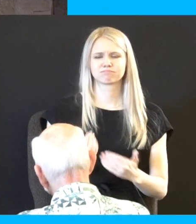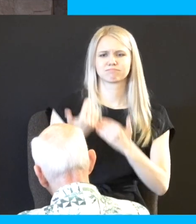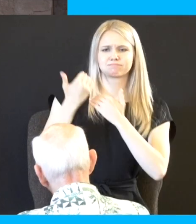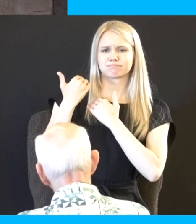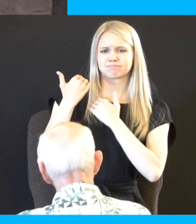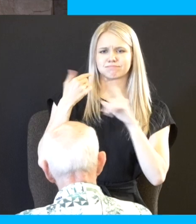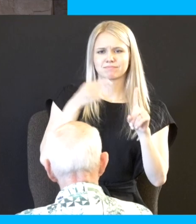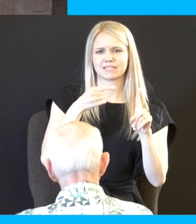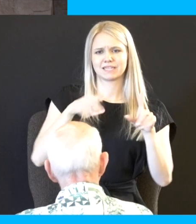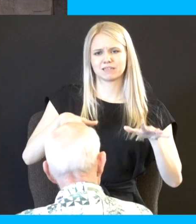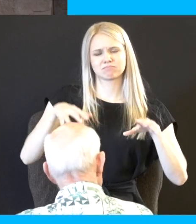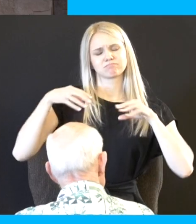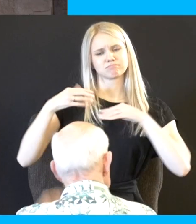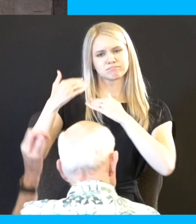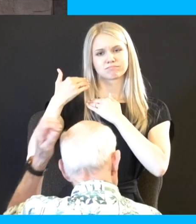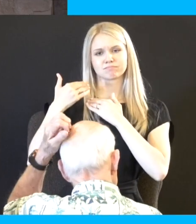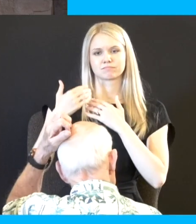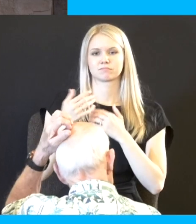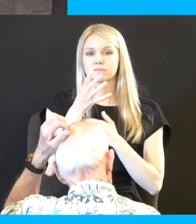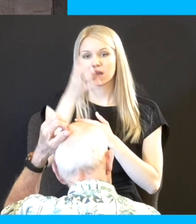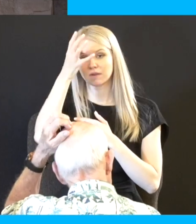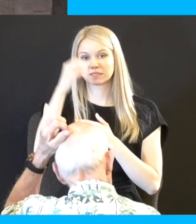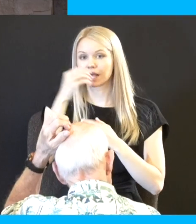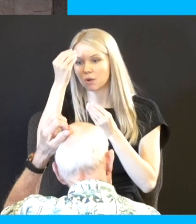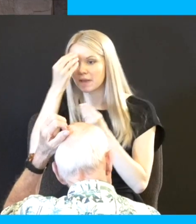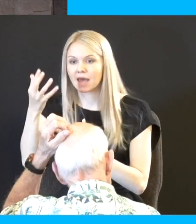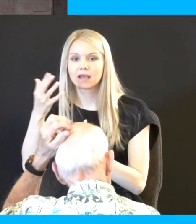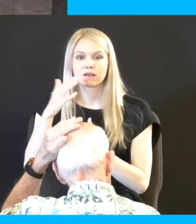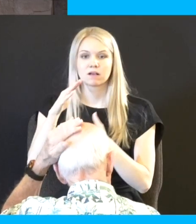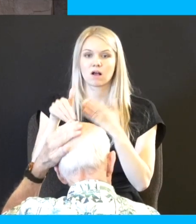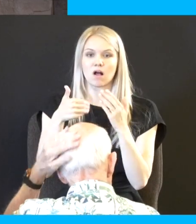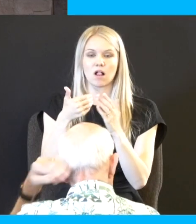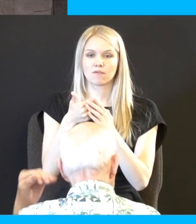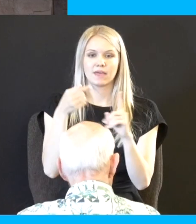that disobedience you had to your parents those beatings were upon him